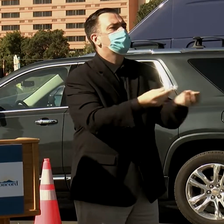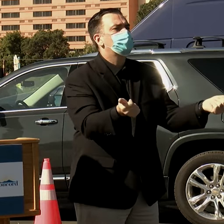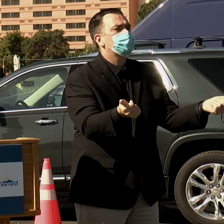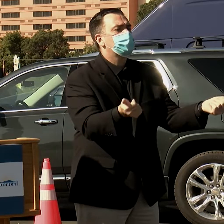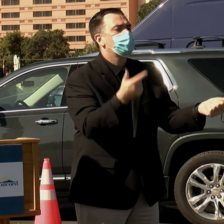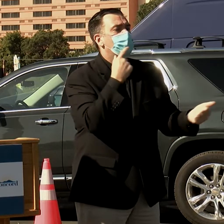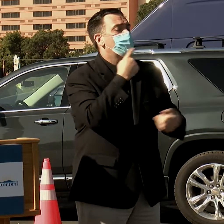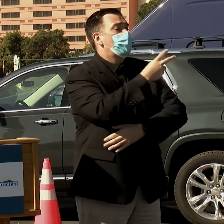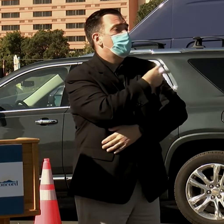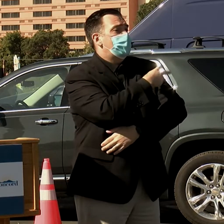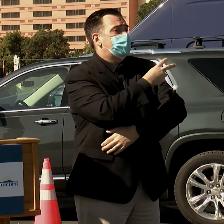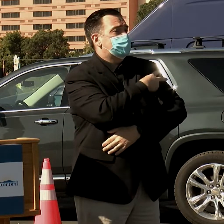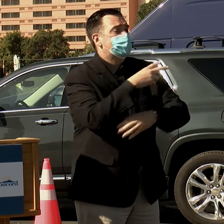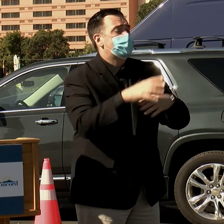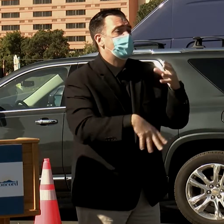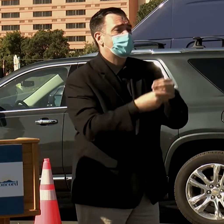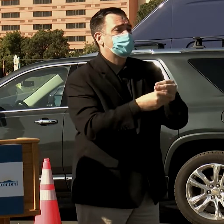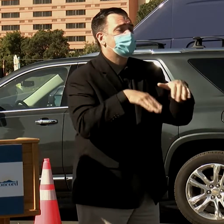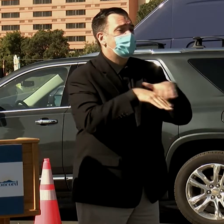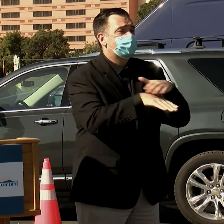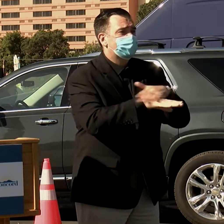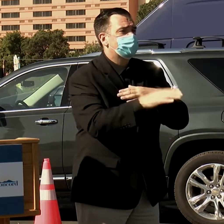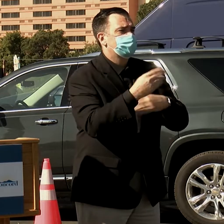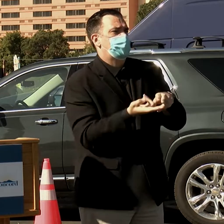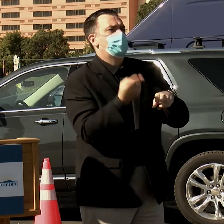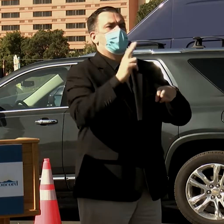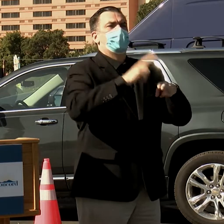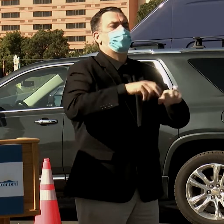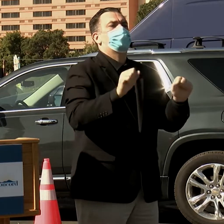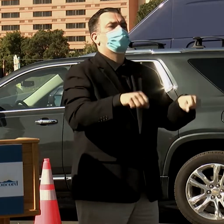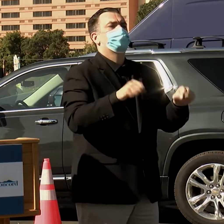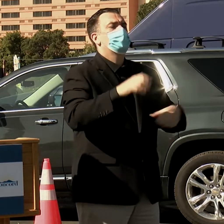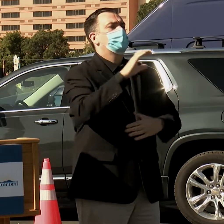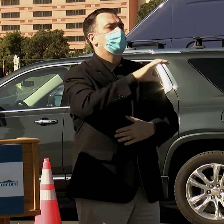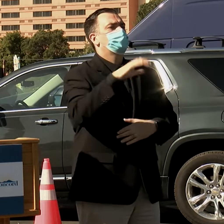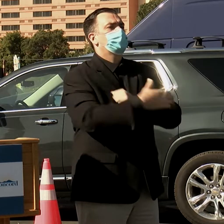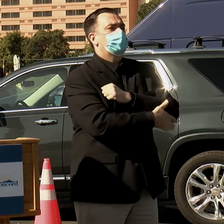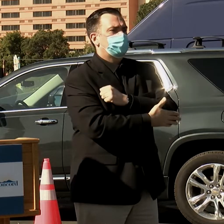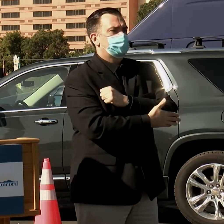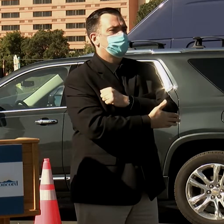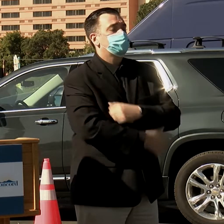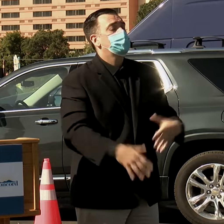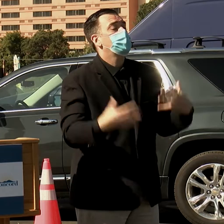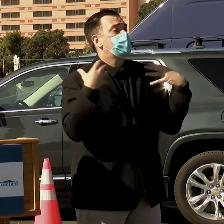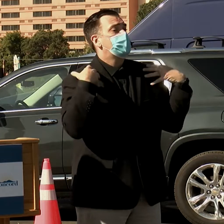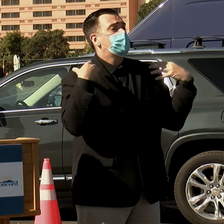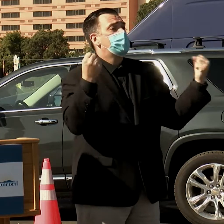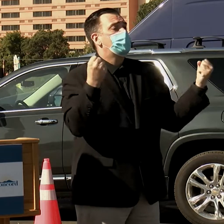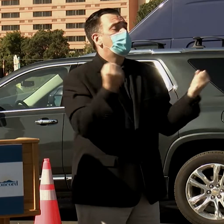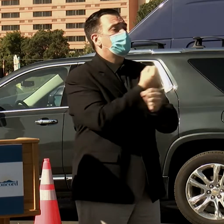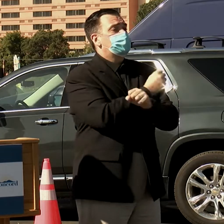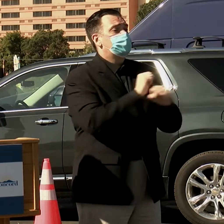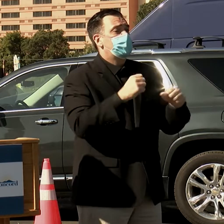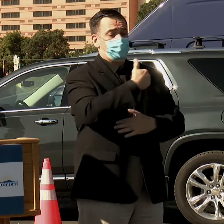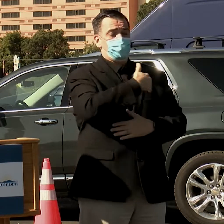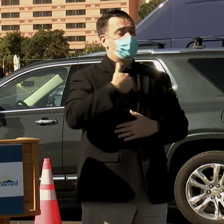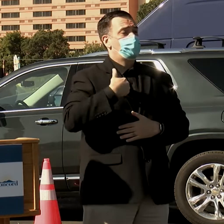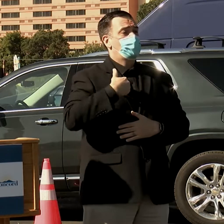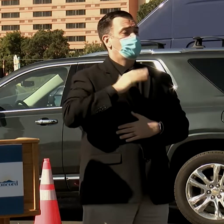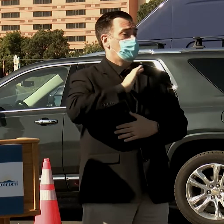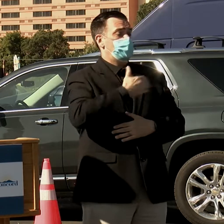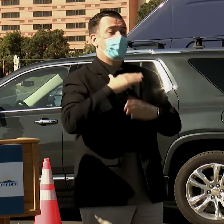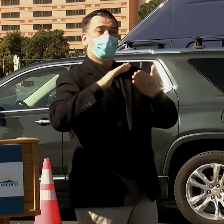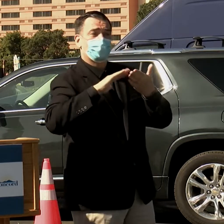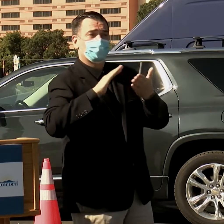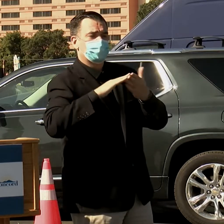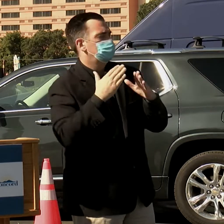access and increasing capacity in Contra Costa County. The health and safety of our members and the communities we serve is